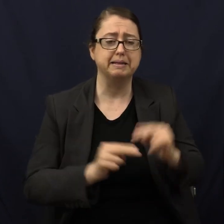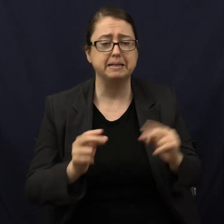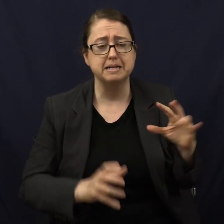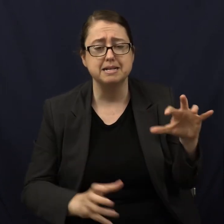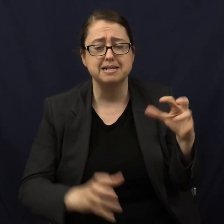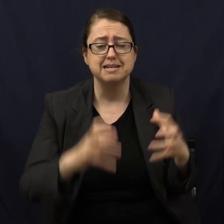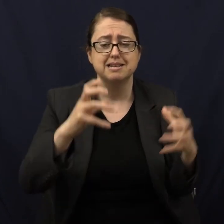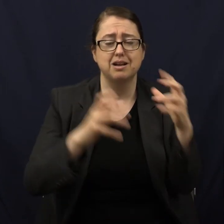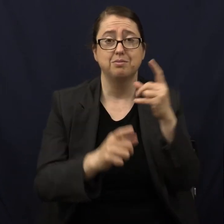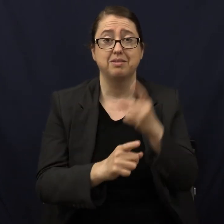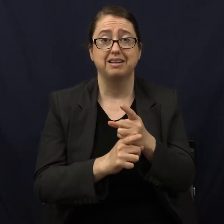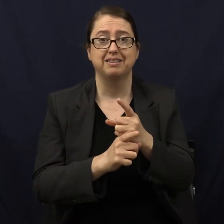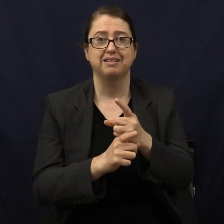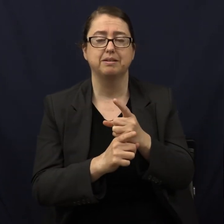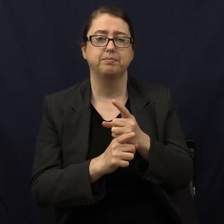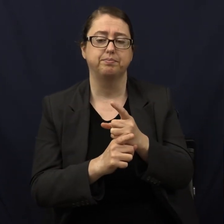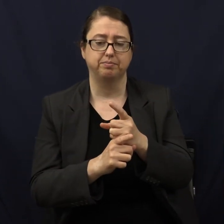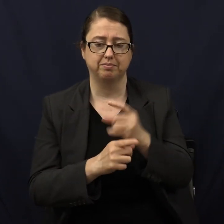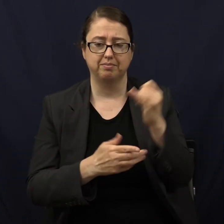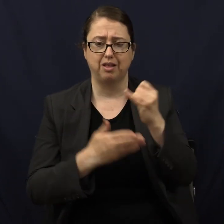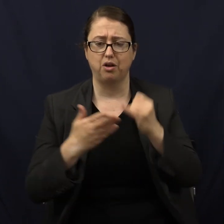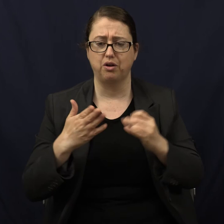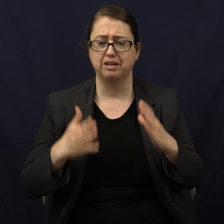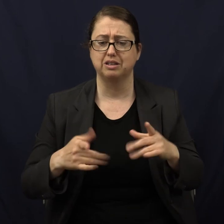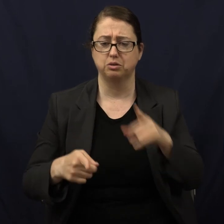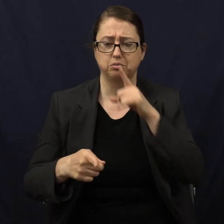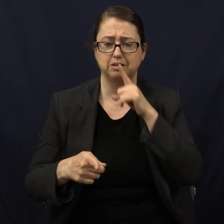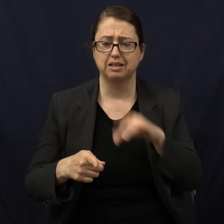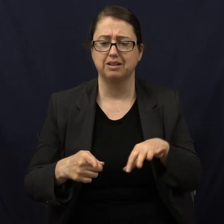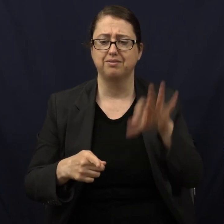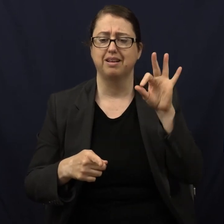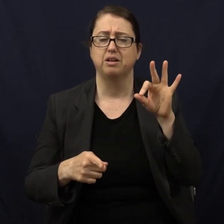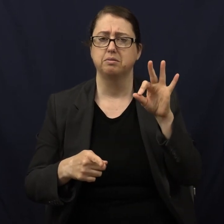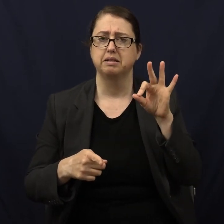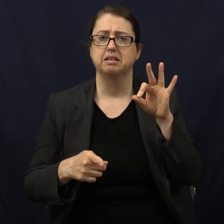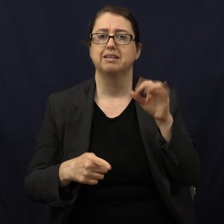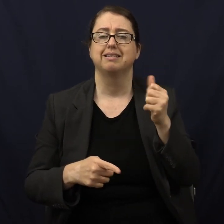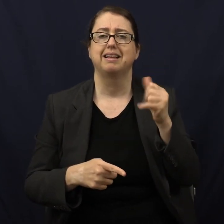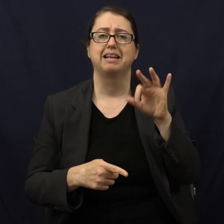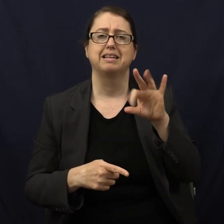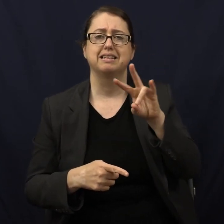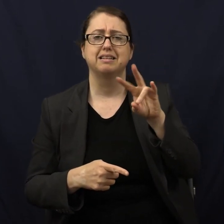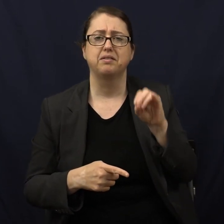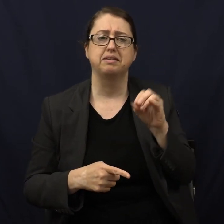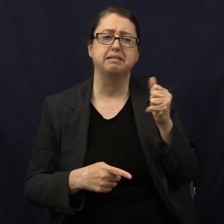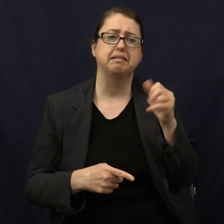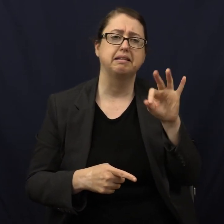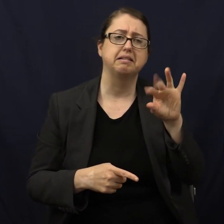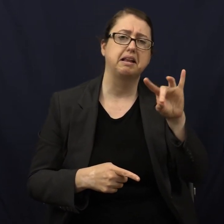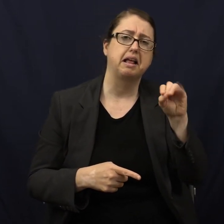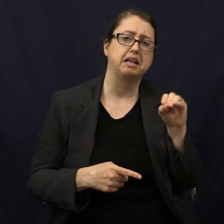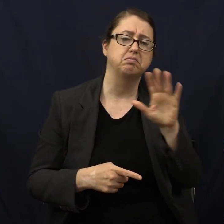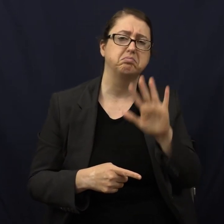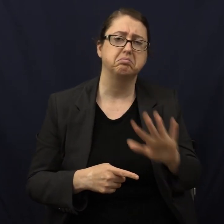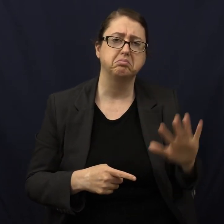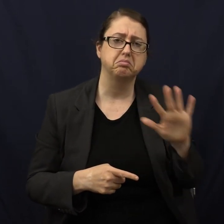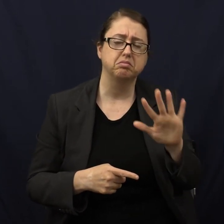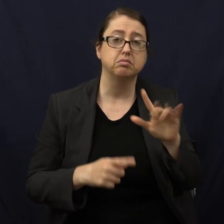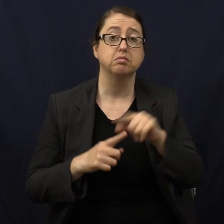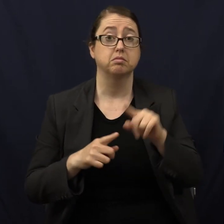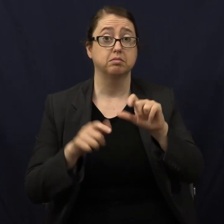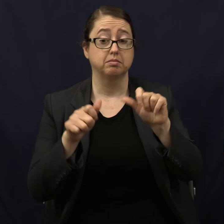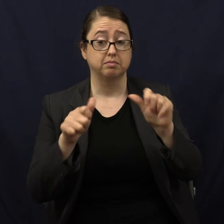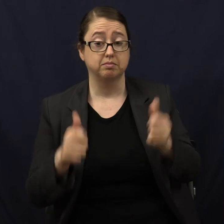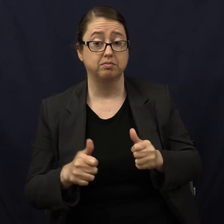this artist was very elusive. This was discovered in the late 70s, early 80s. And the sculpture